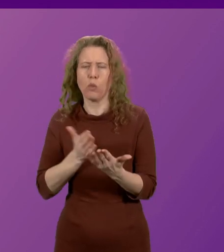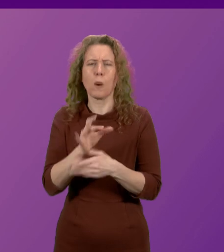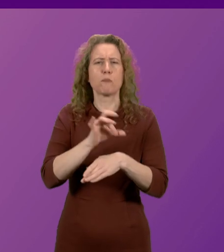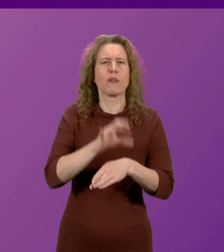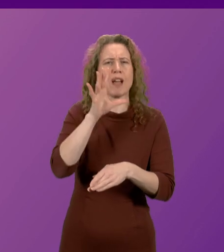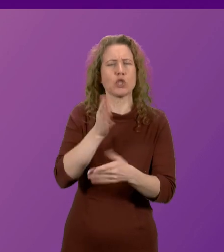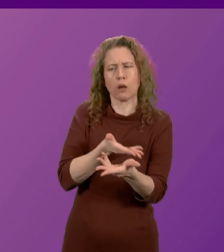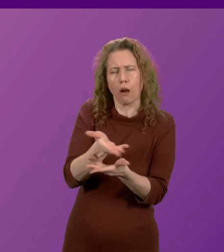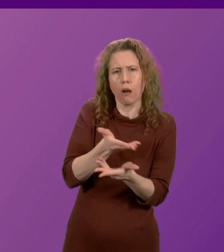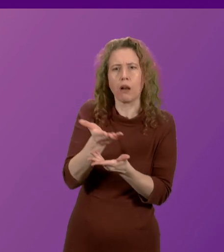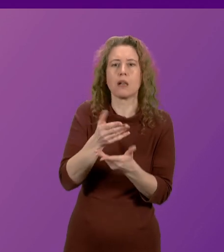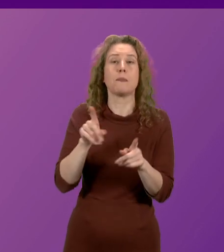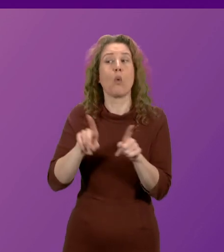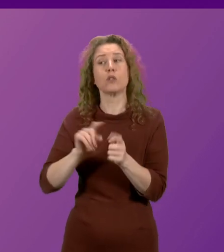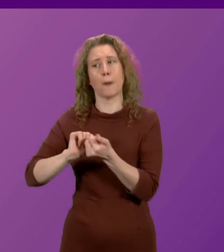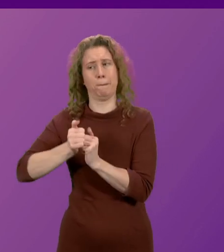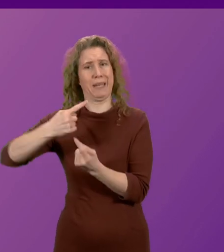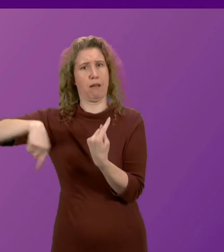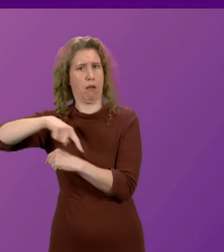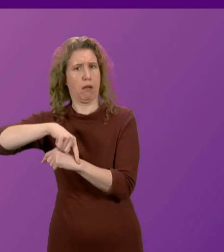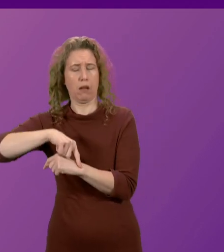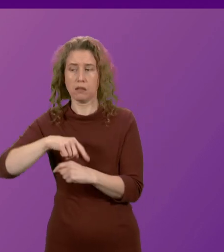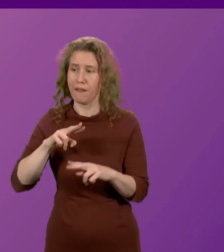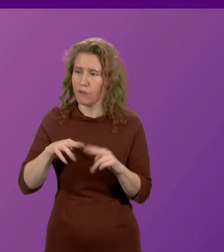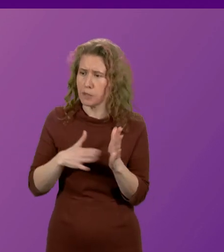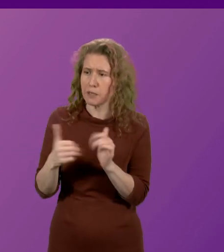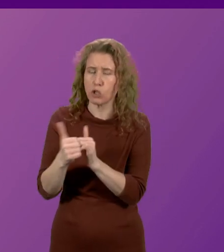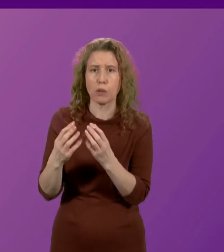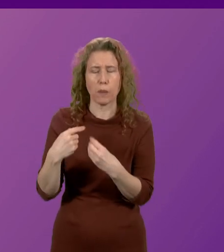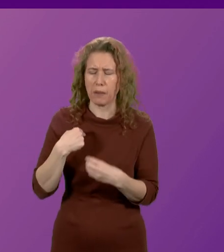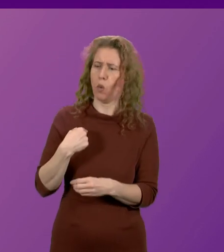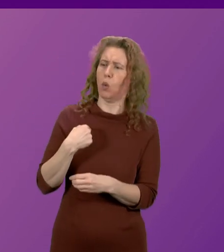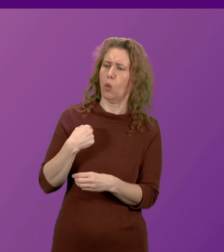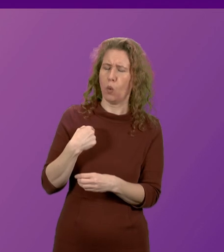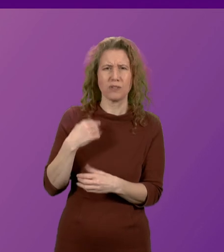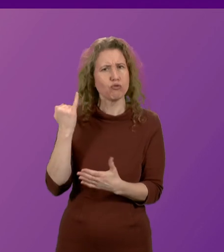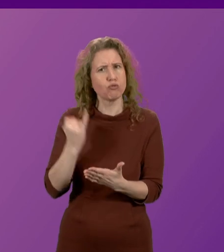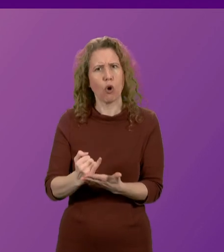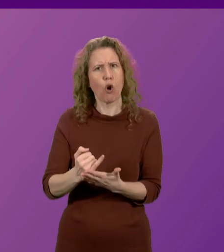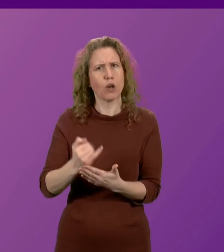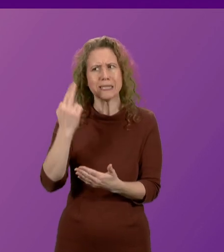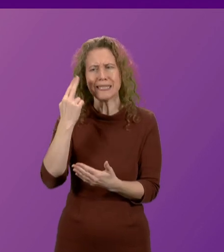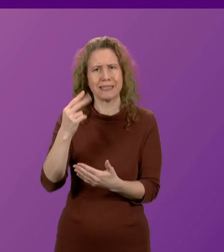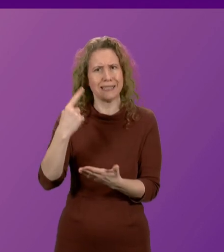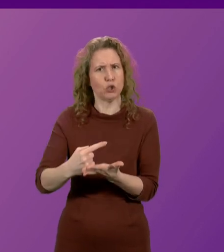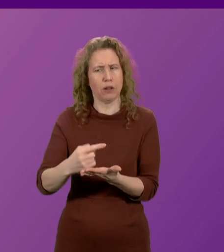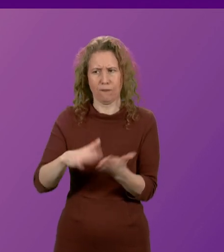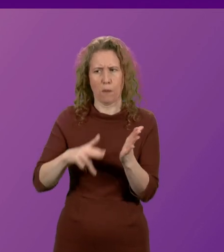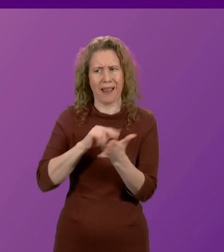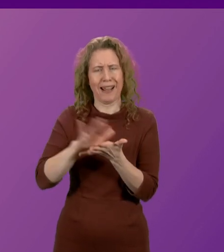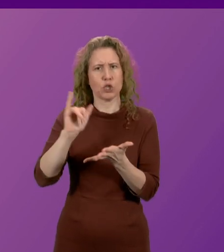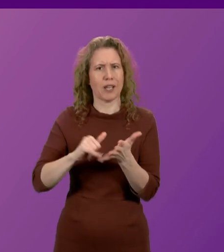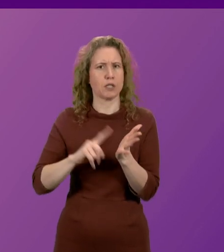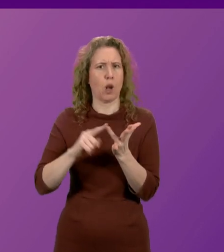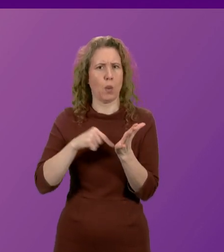interventions and also with the help of peers. Does the First Minister agree with me that this is a very wrong decision by NHS Lothian, and